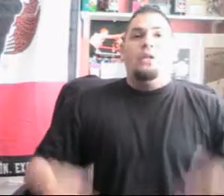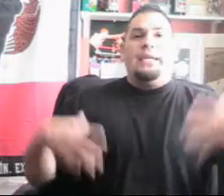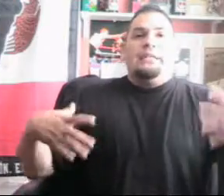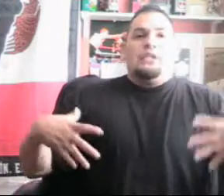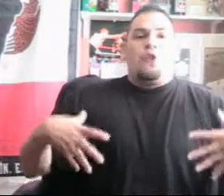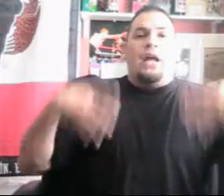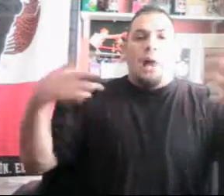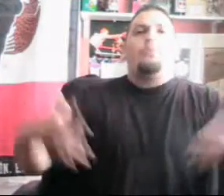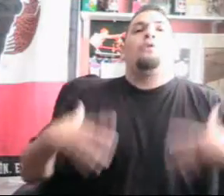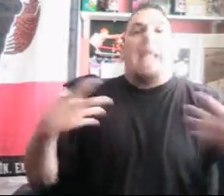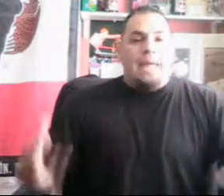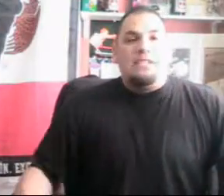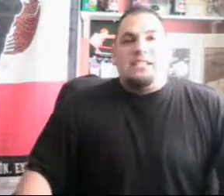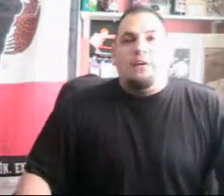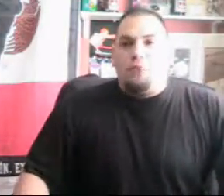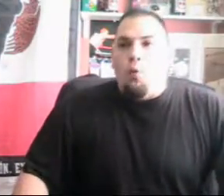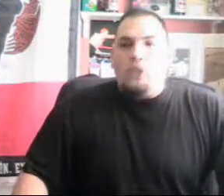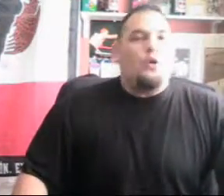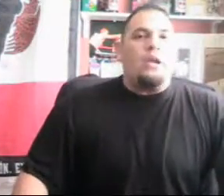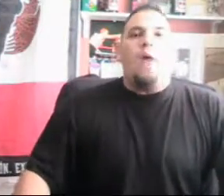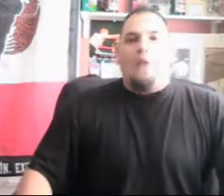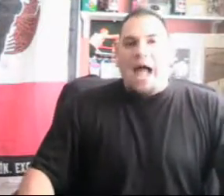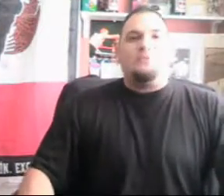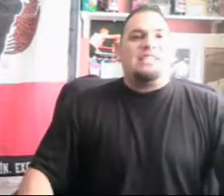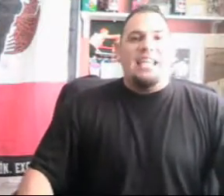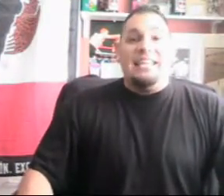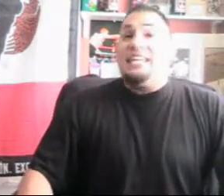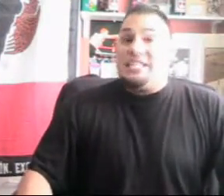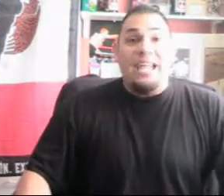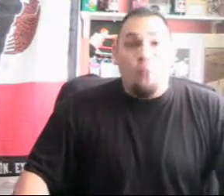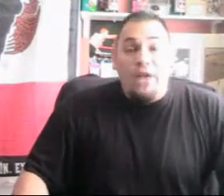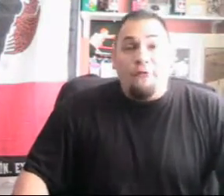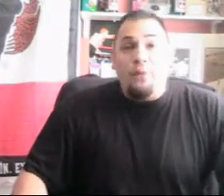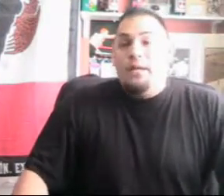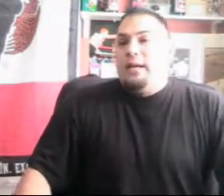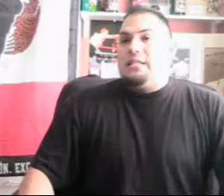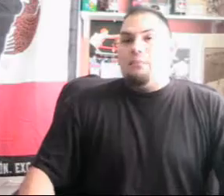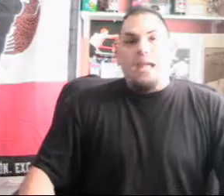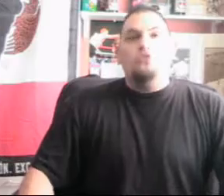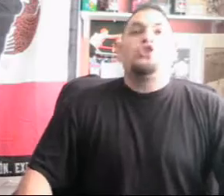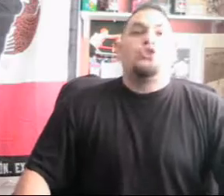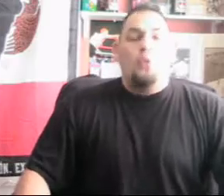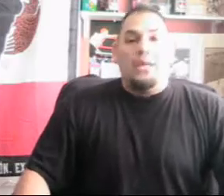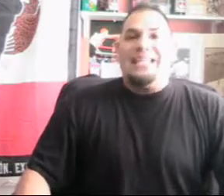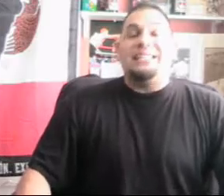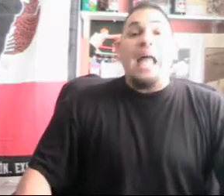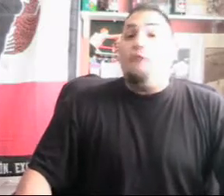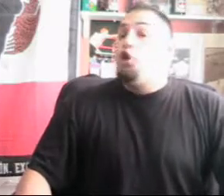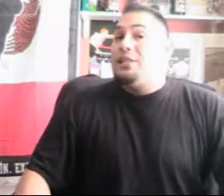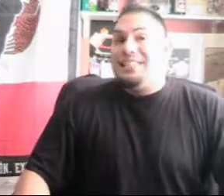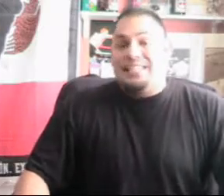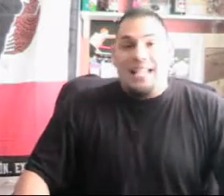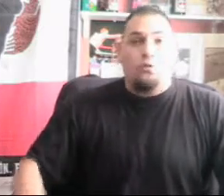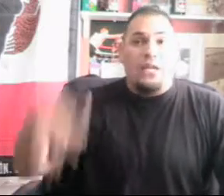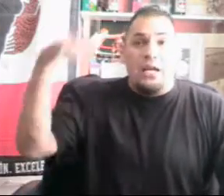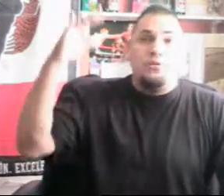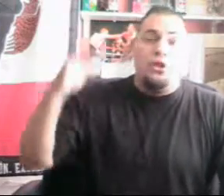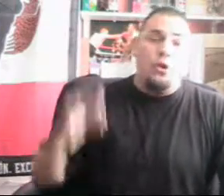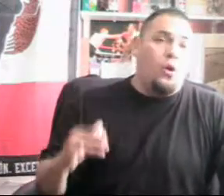really trying to up their game and stuff. The one trainer I would have to say they need to stay away from is the man who's steward. doesn't have good success when it comes to lower